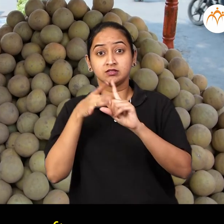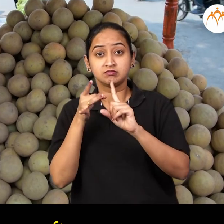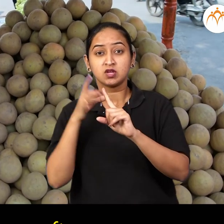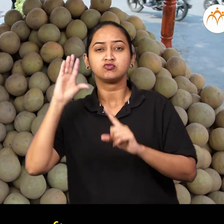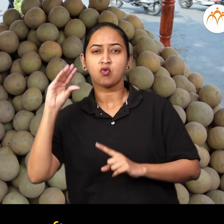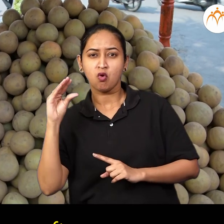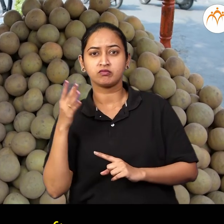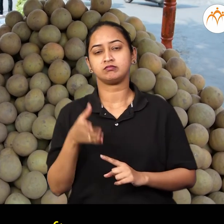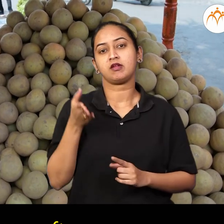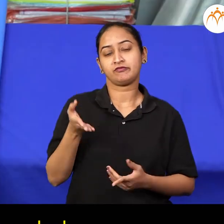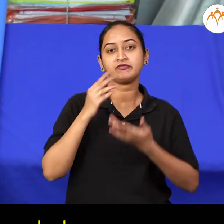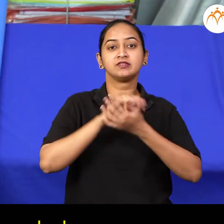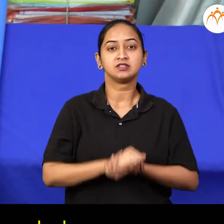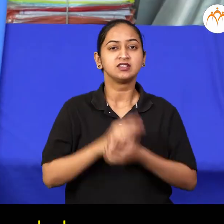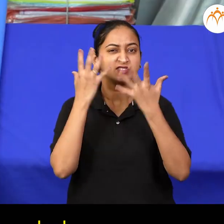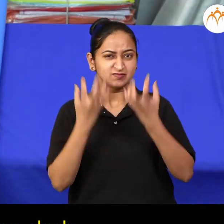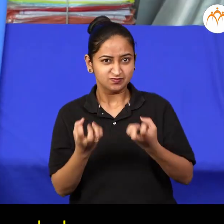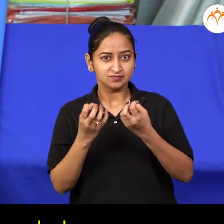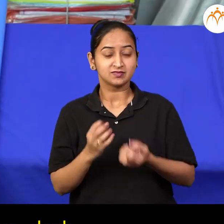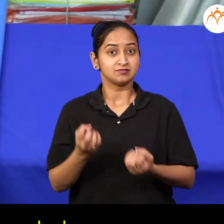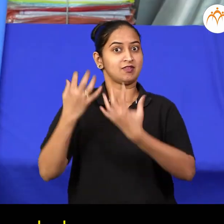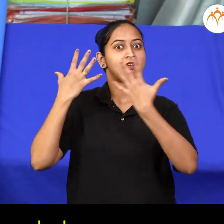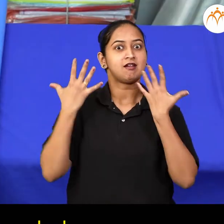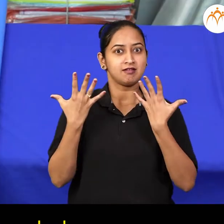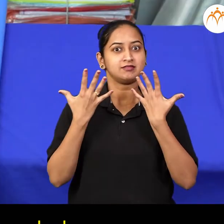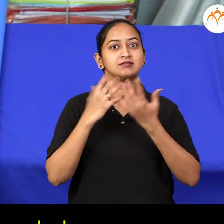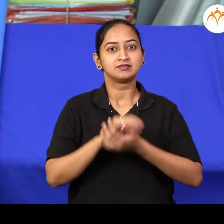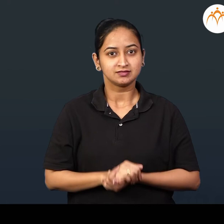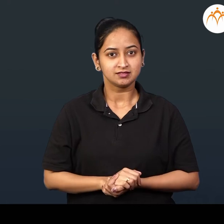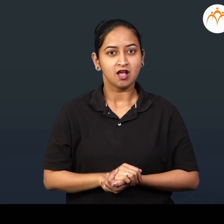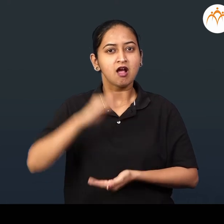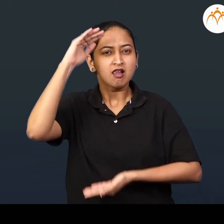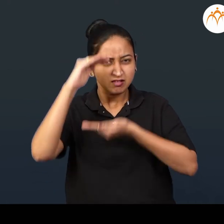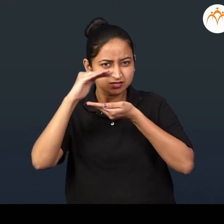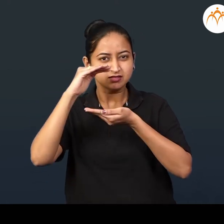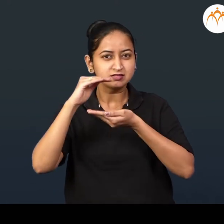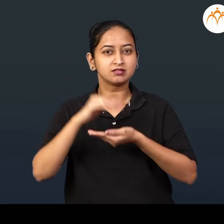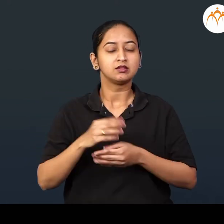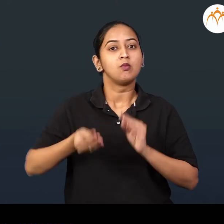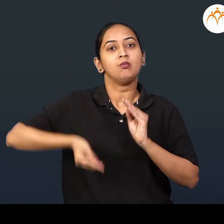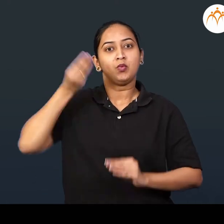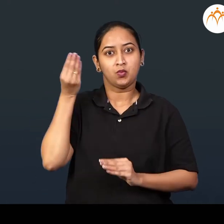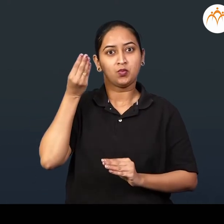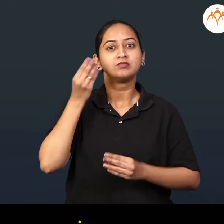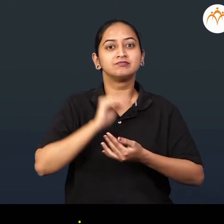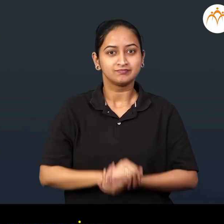soft, light, dark, less, more, cheap,